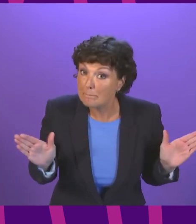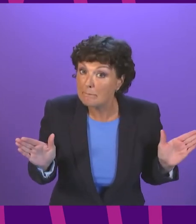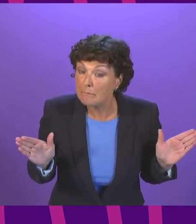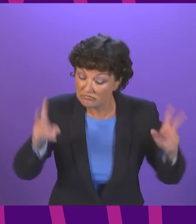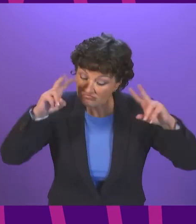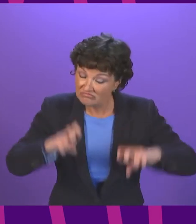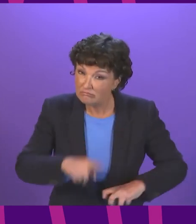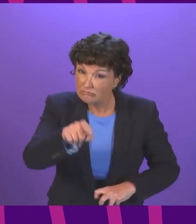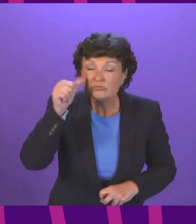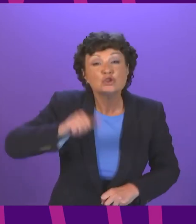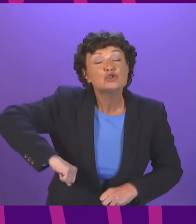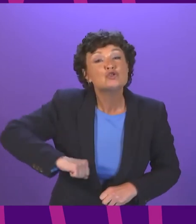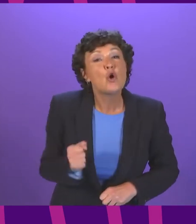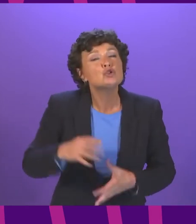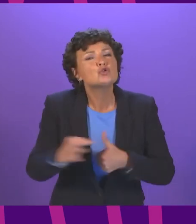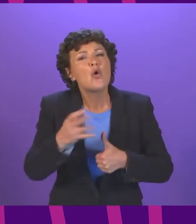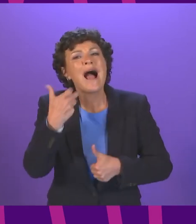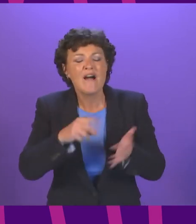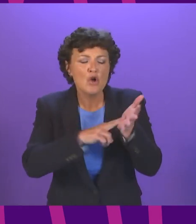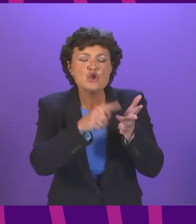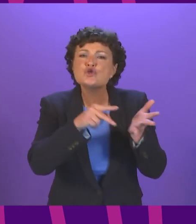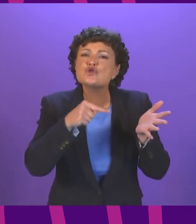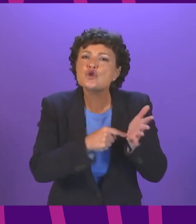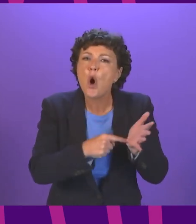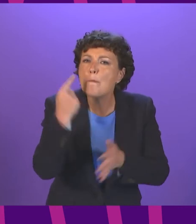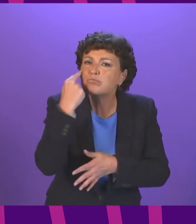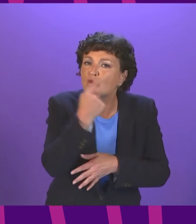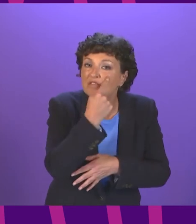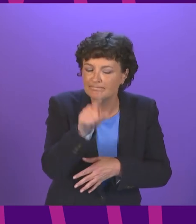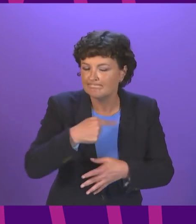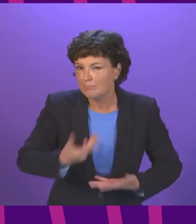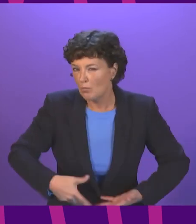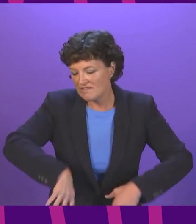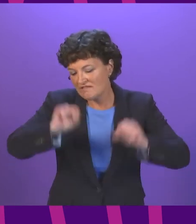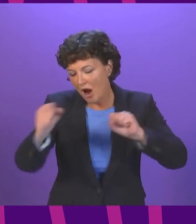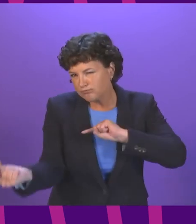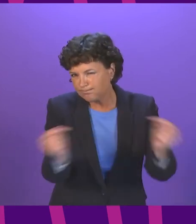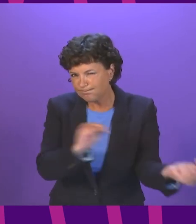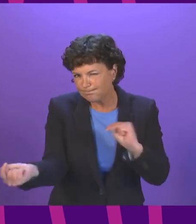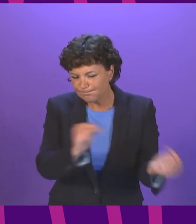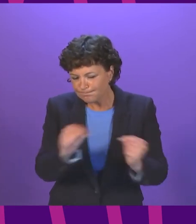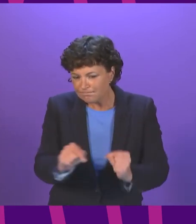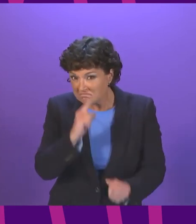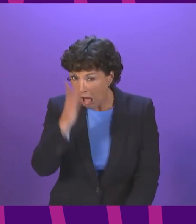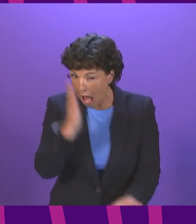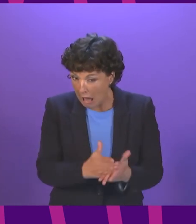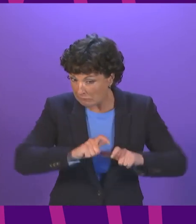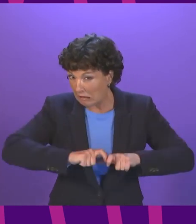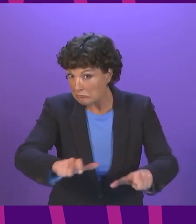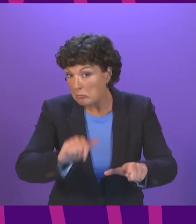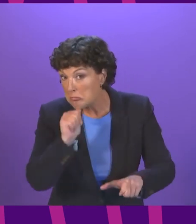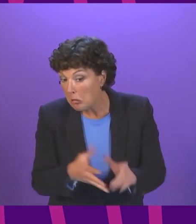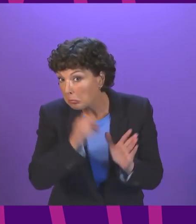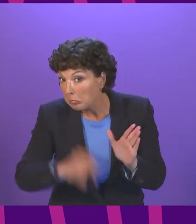should be abolished. And we will also consult on the potential separation of the dual roles of Scotland's law officers.